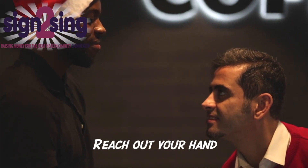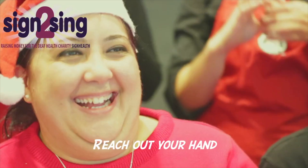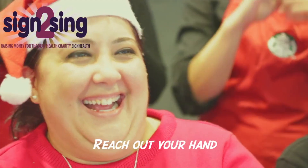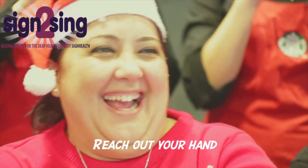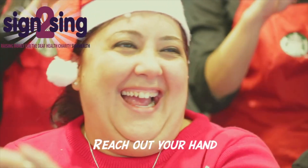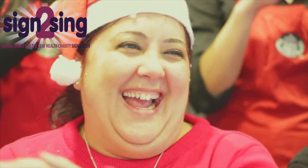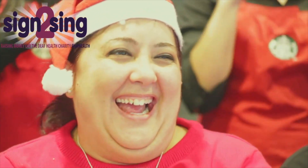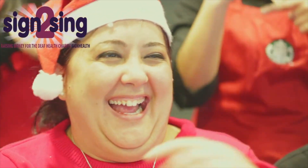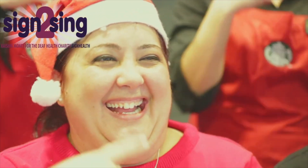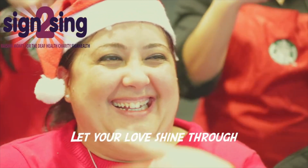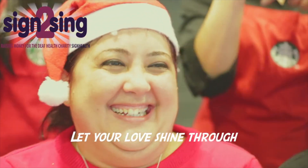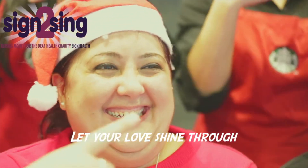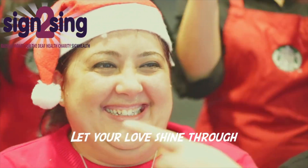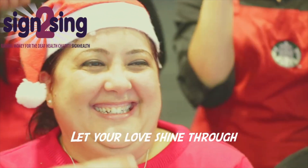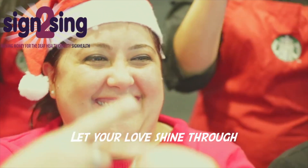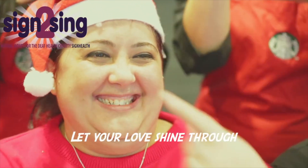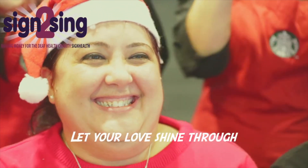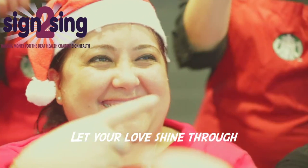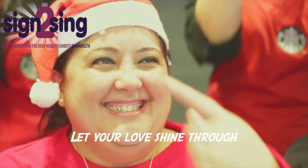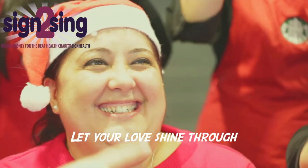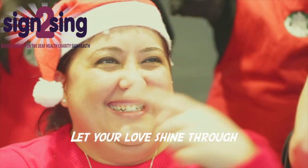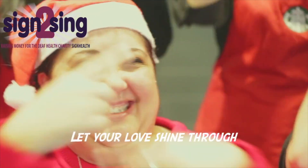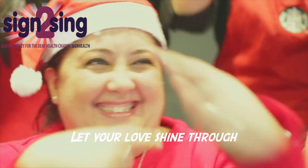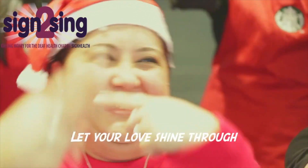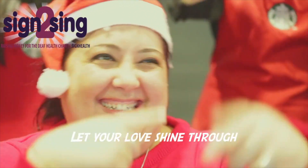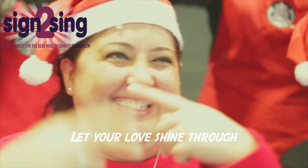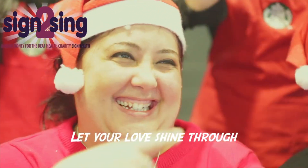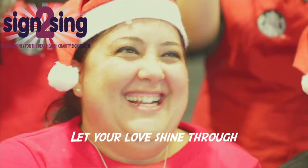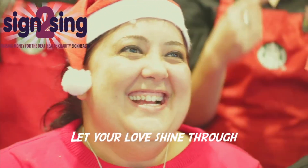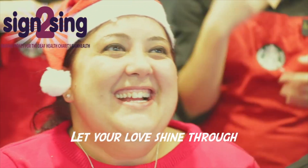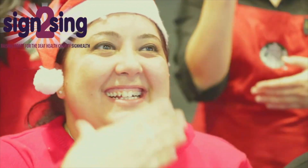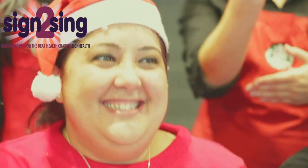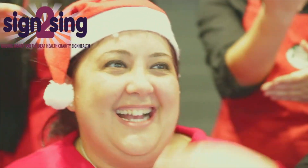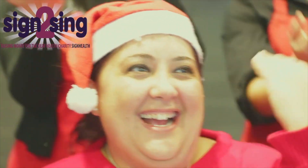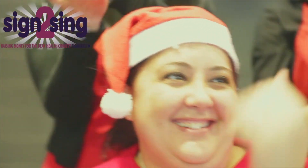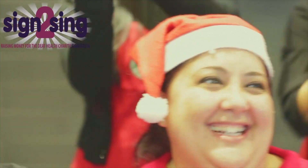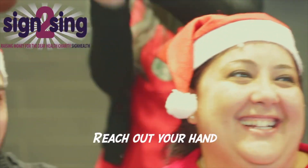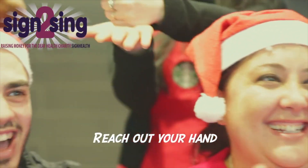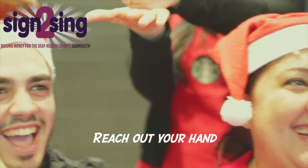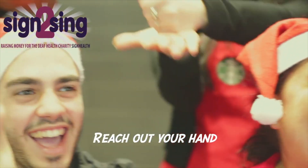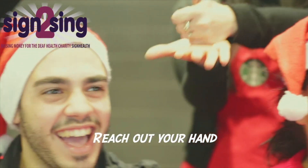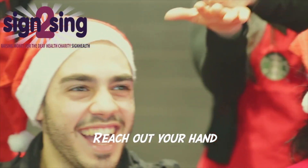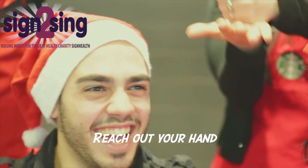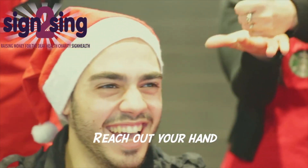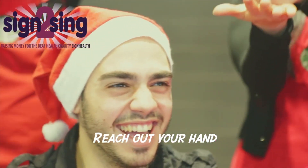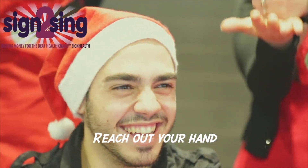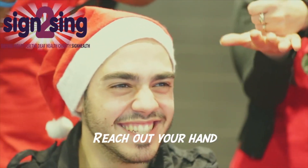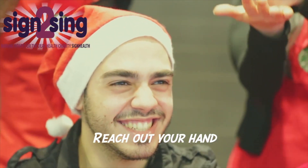For someone And Reach out your hand